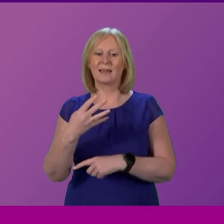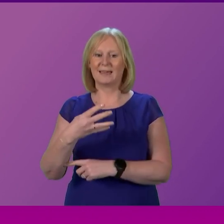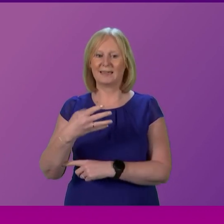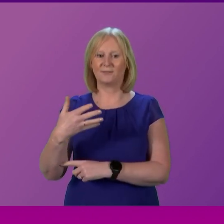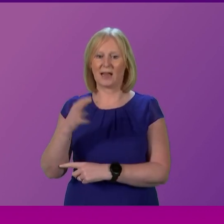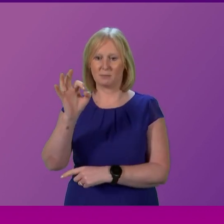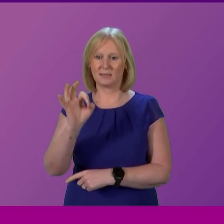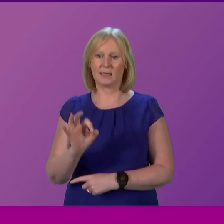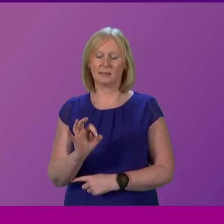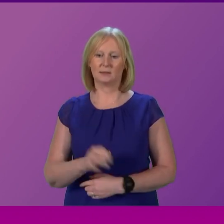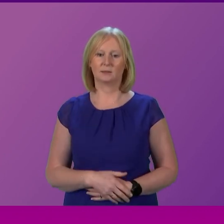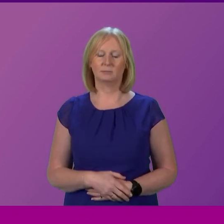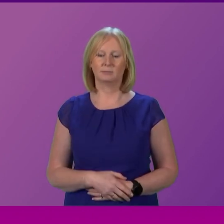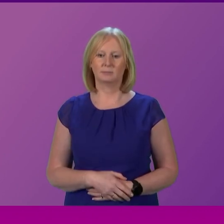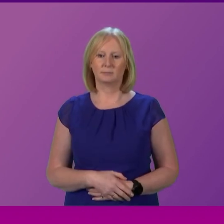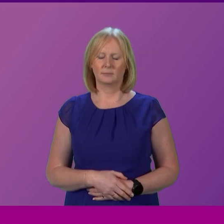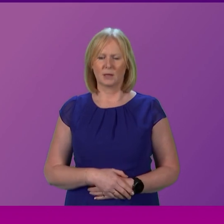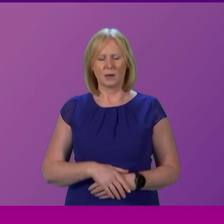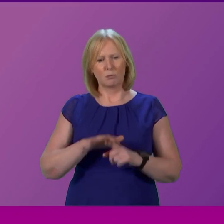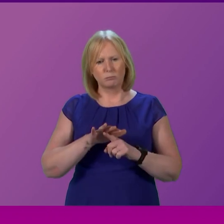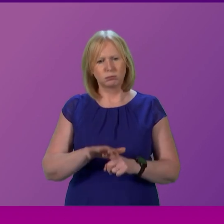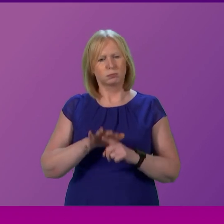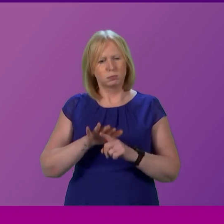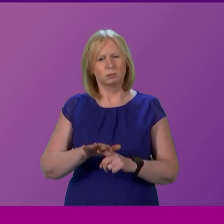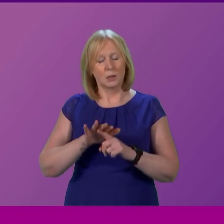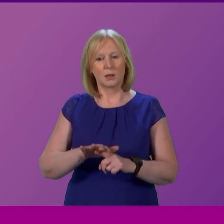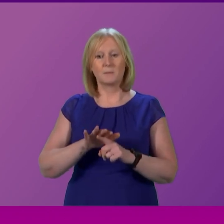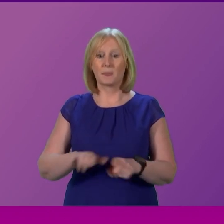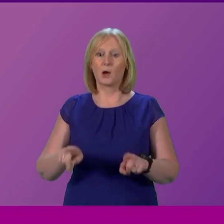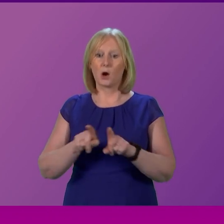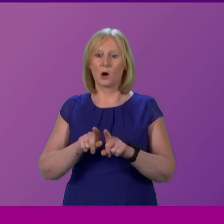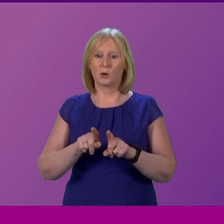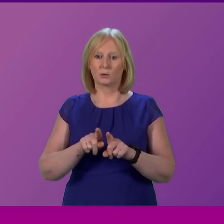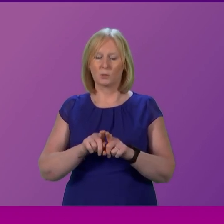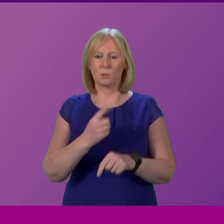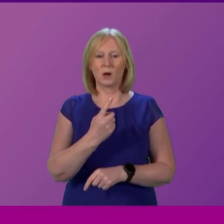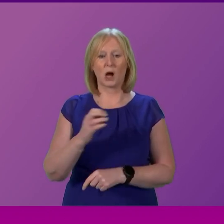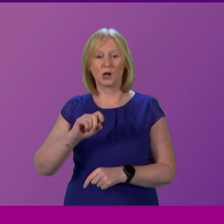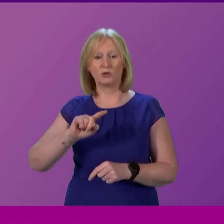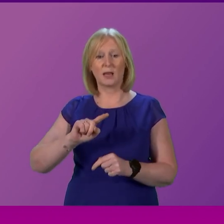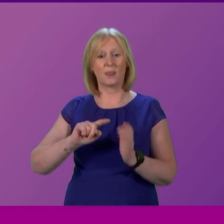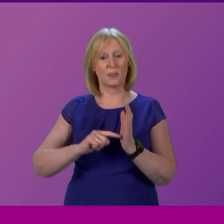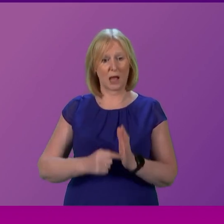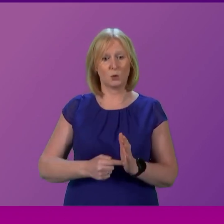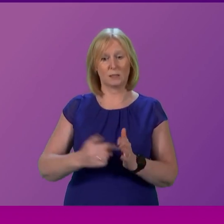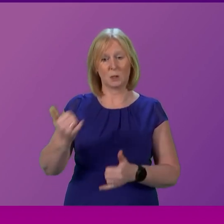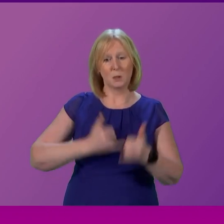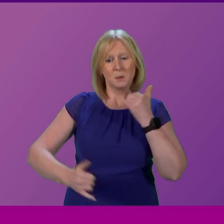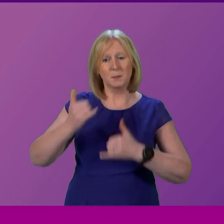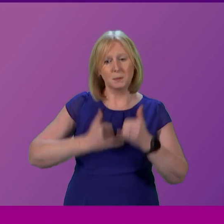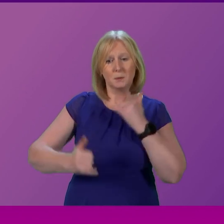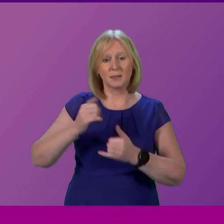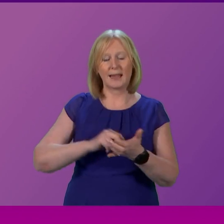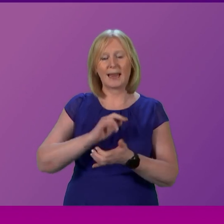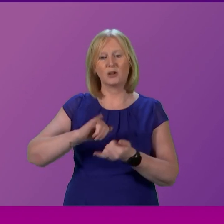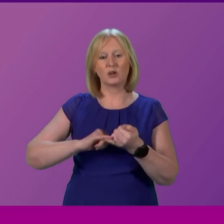Some sense of the intense pressure being felt can also be seen in the almost 100,000 calls to NHS 24